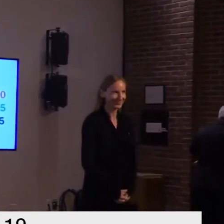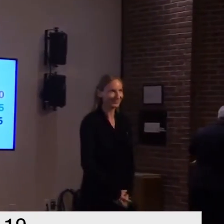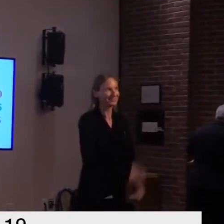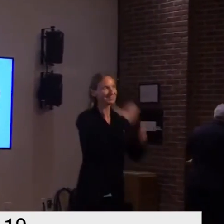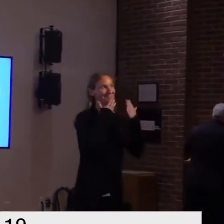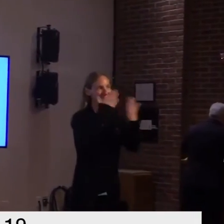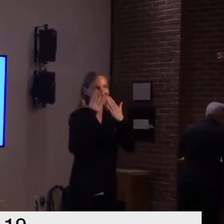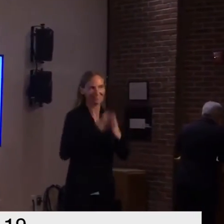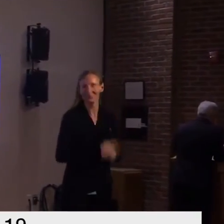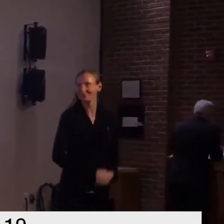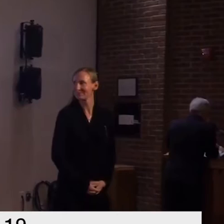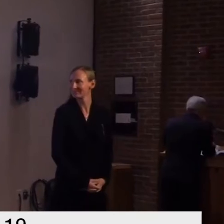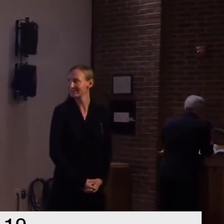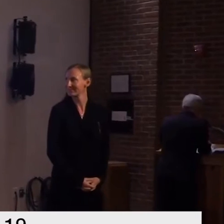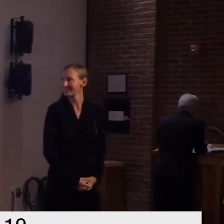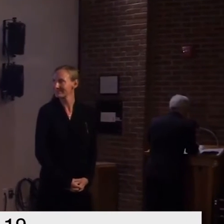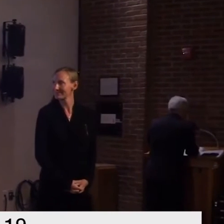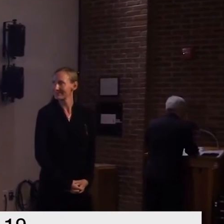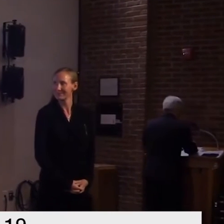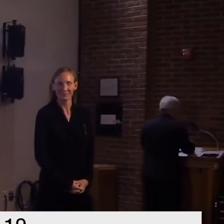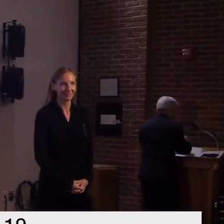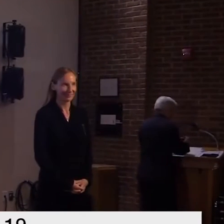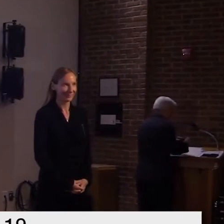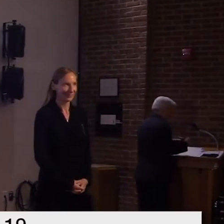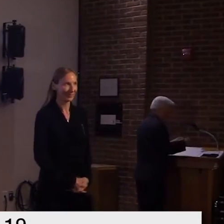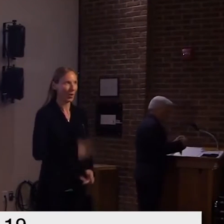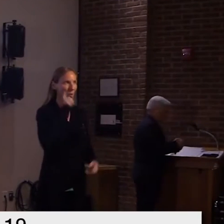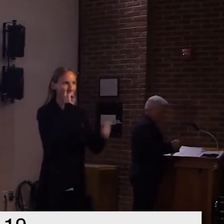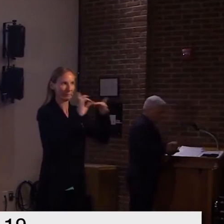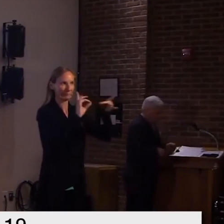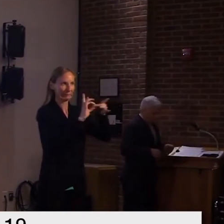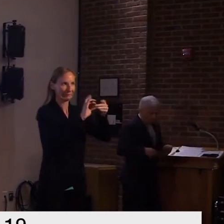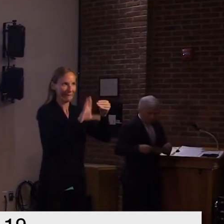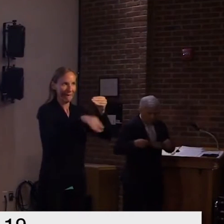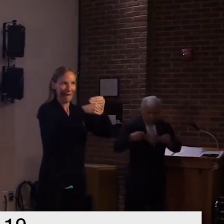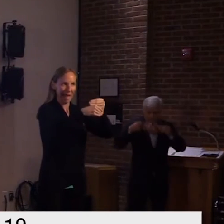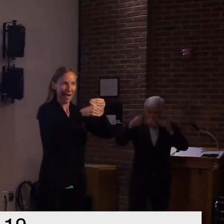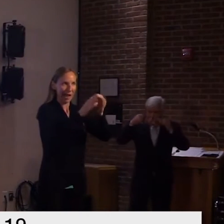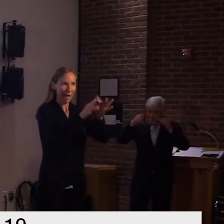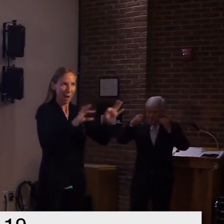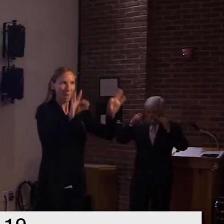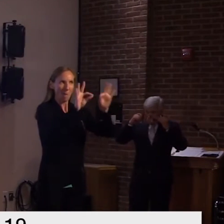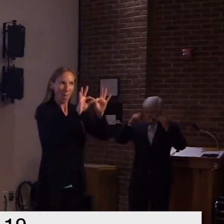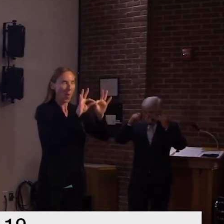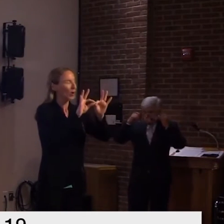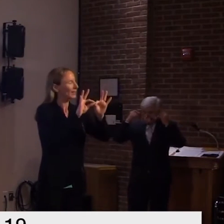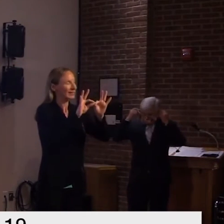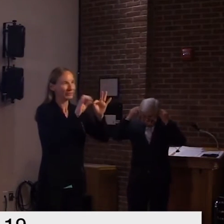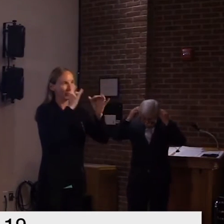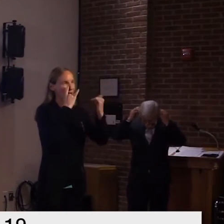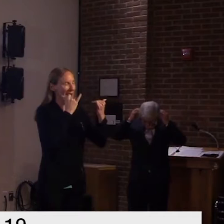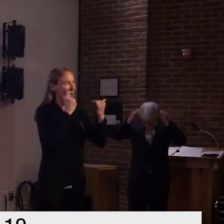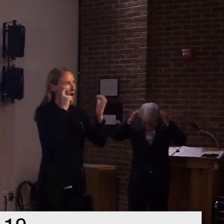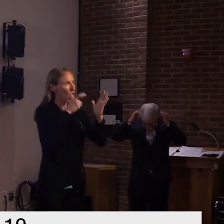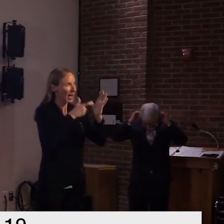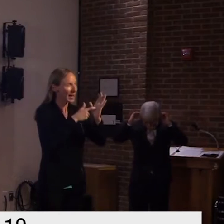thank you i do want to pick up on that theme of combating social isolation